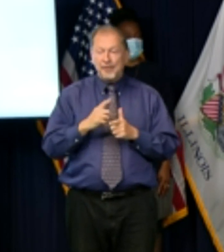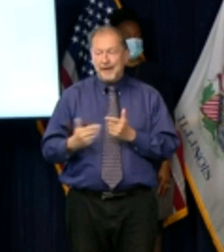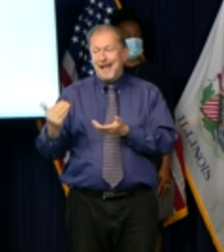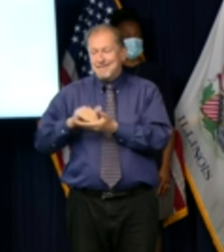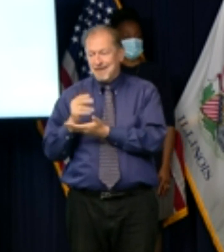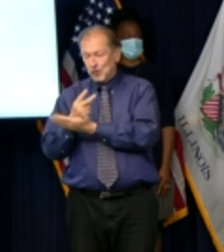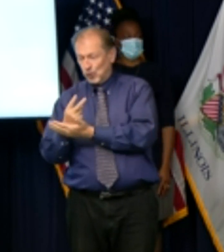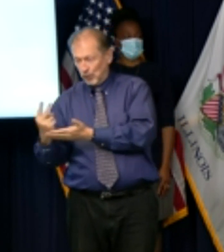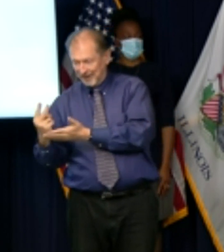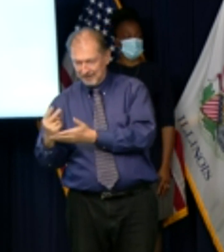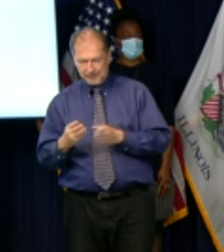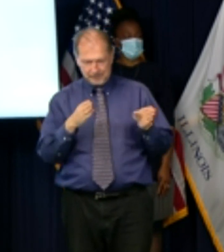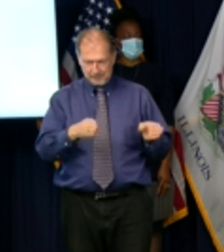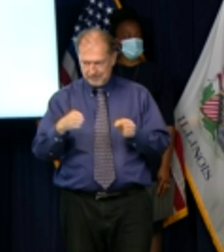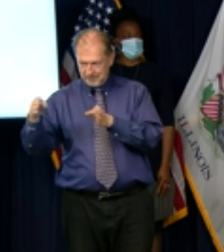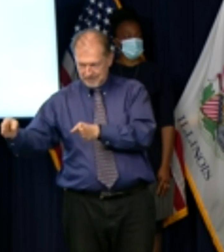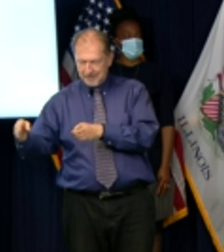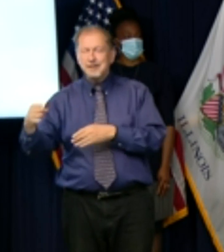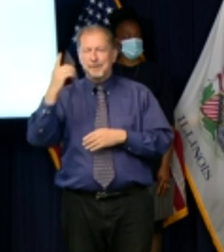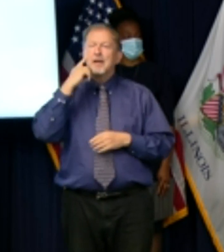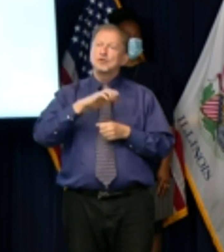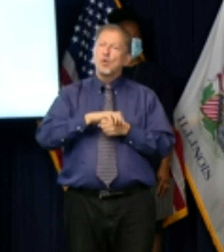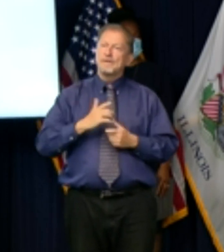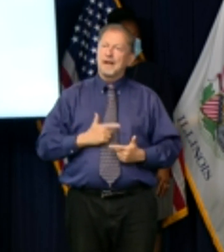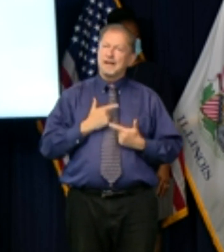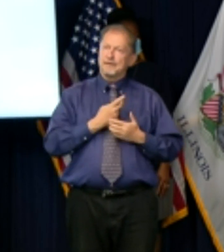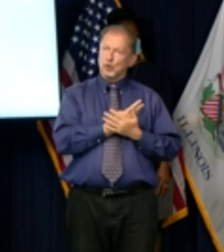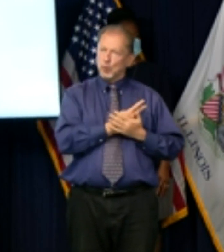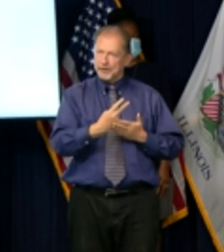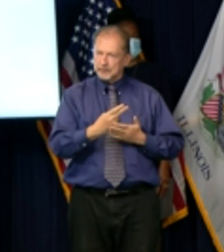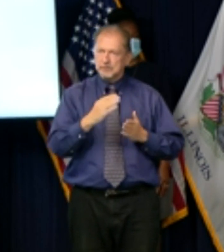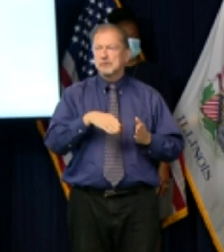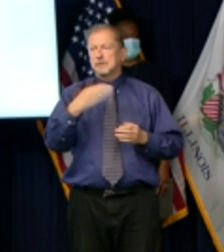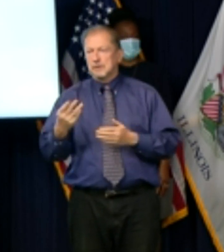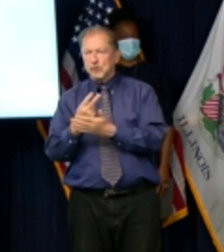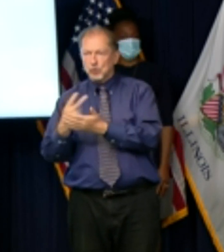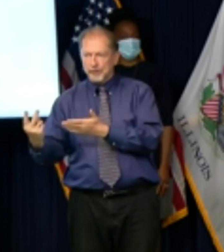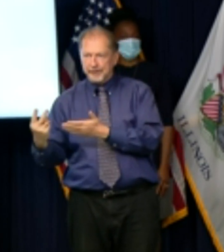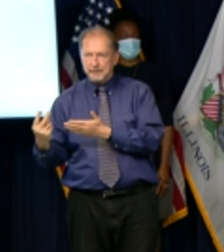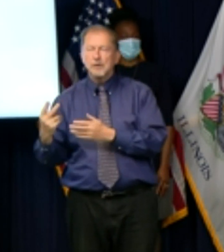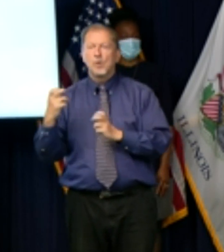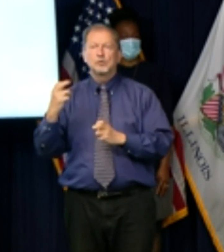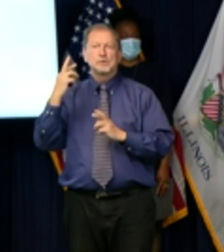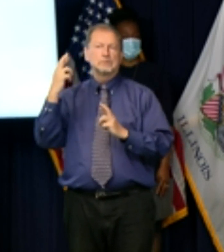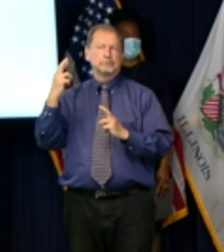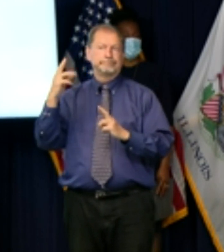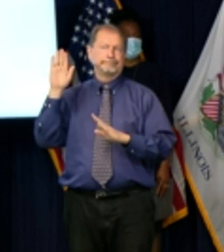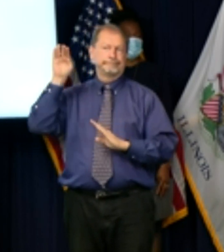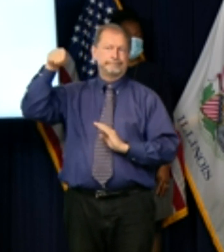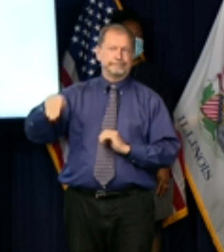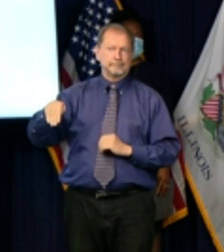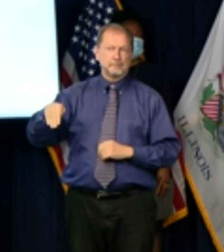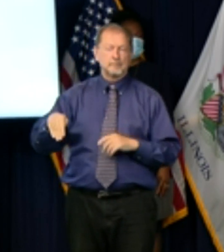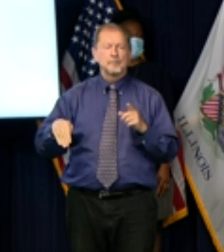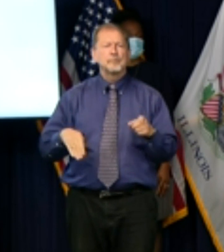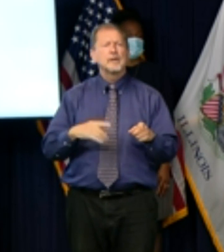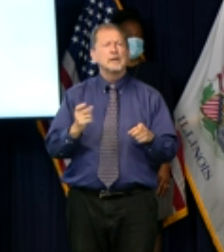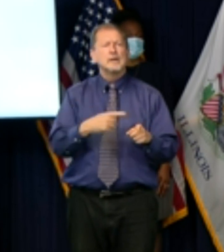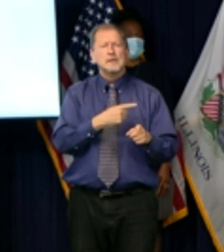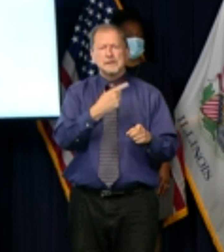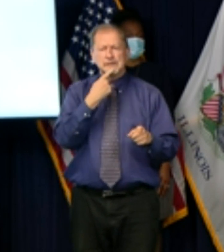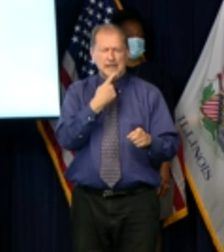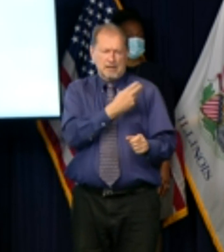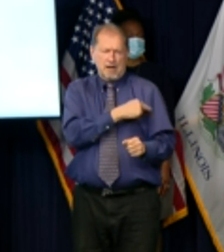numbers going the right direction if not you know we'll have to take further measures what would you like to say about hospitalizations since they've nearly doubled since